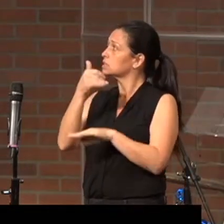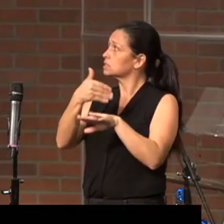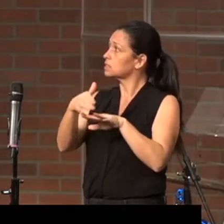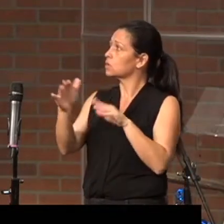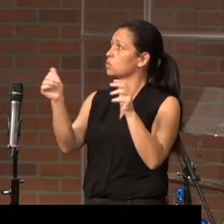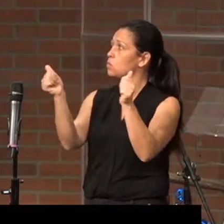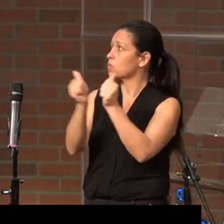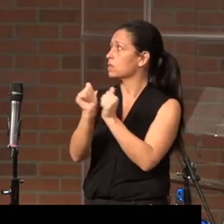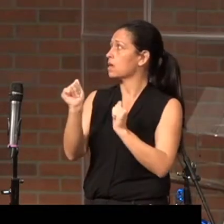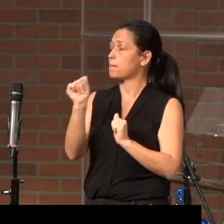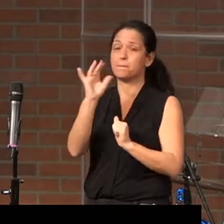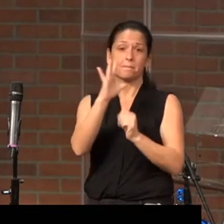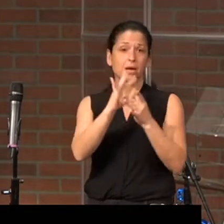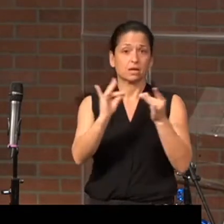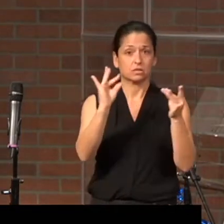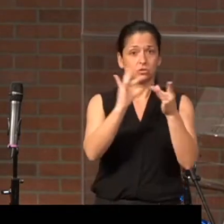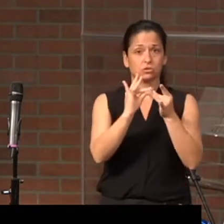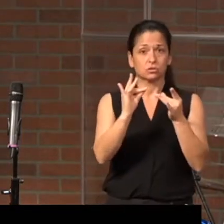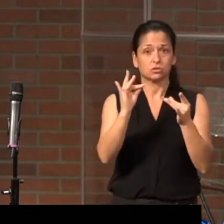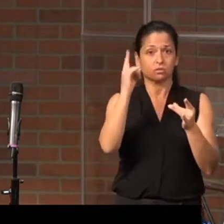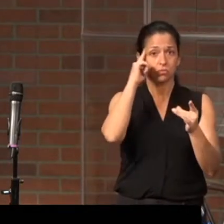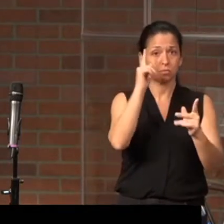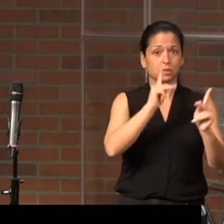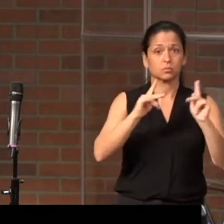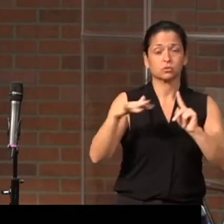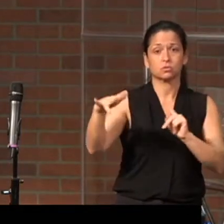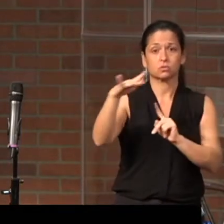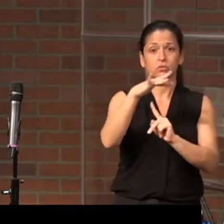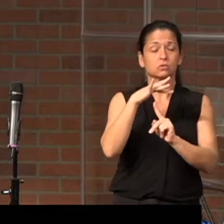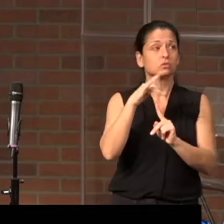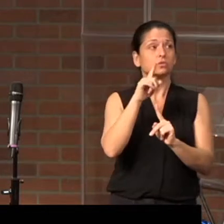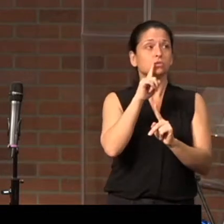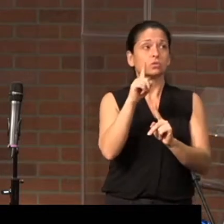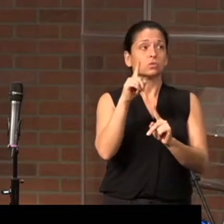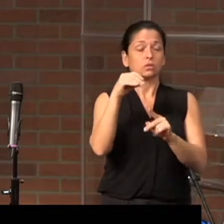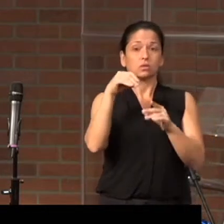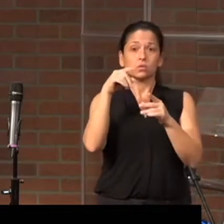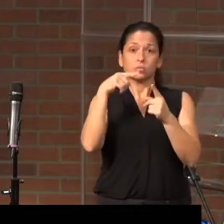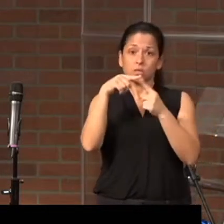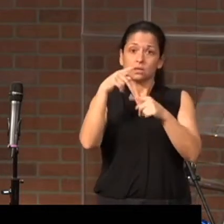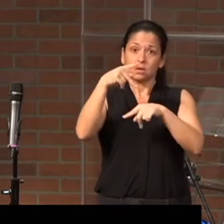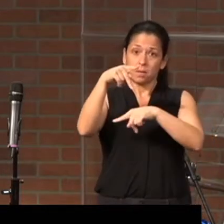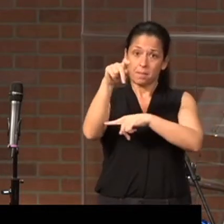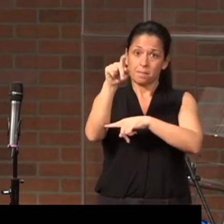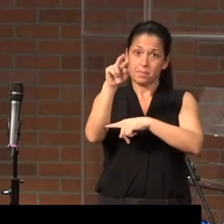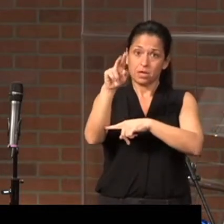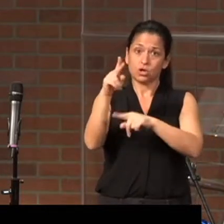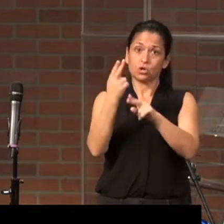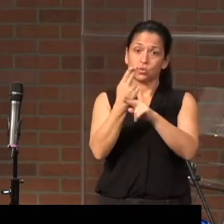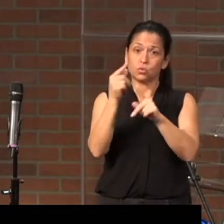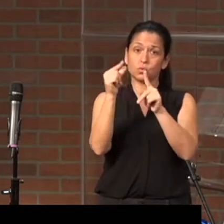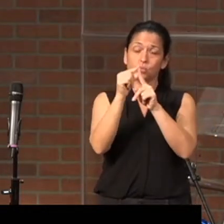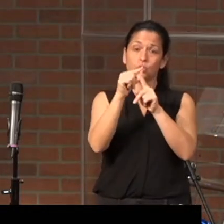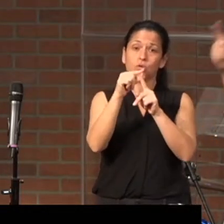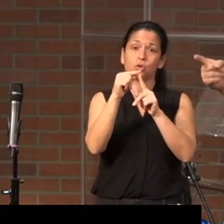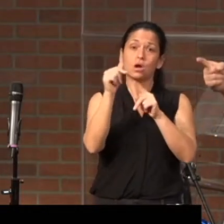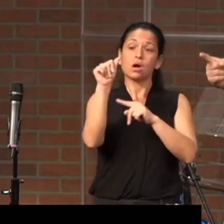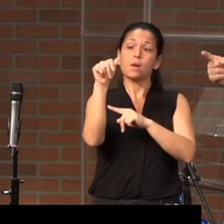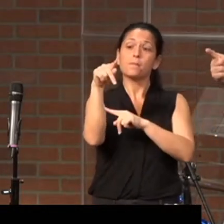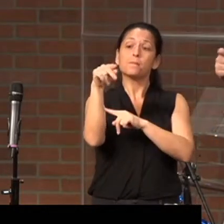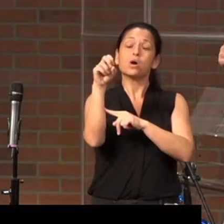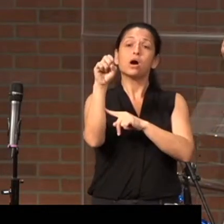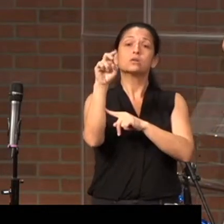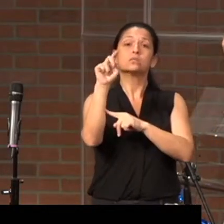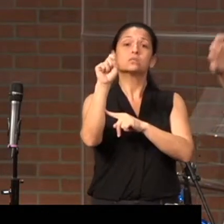with a message. And so when Peter, in this context, uses the word apostle, he's doing two things. Number